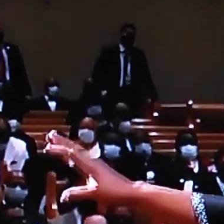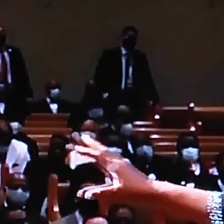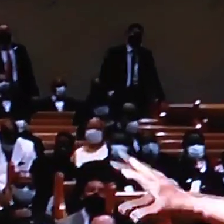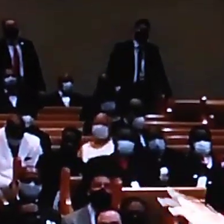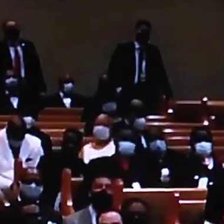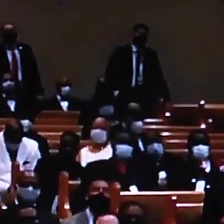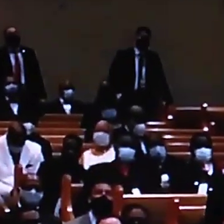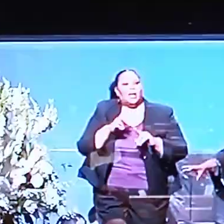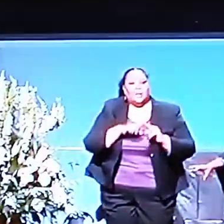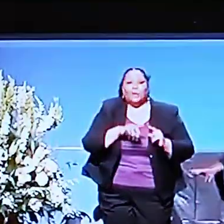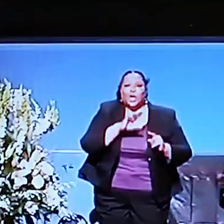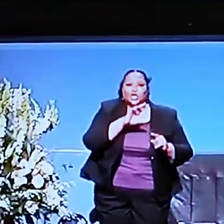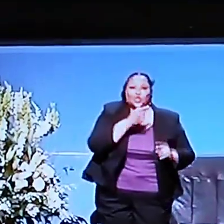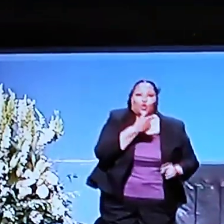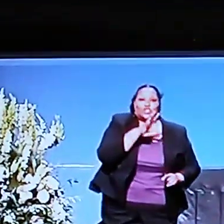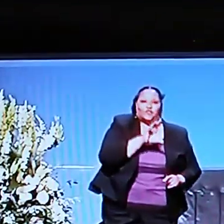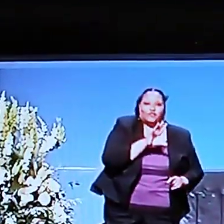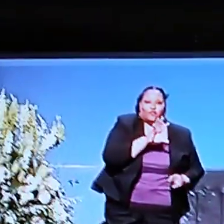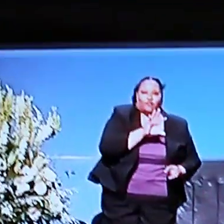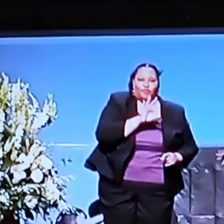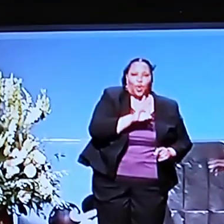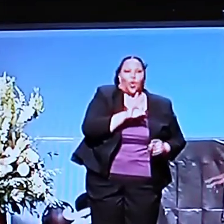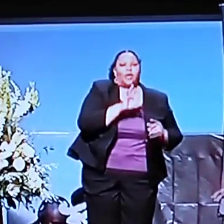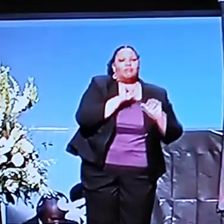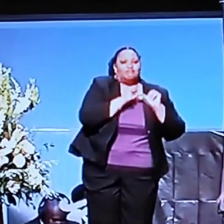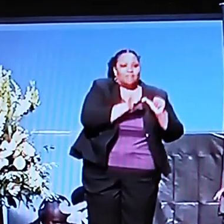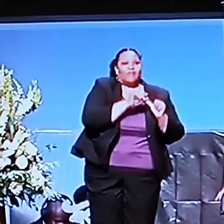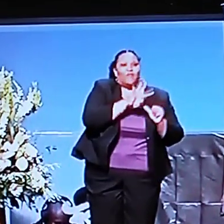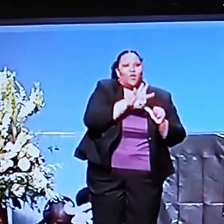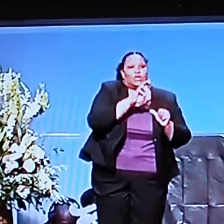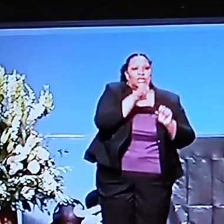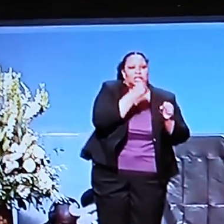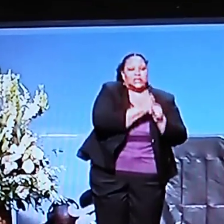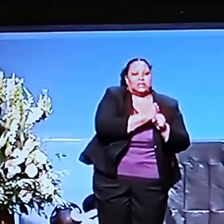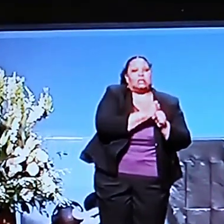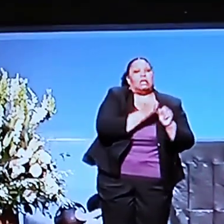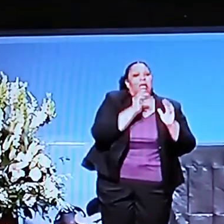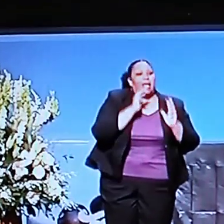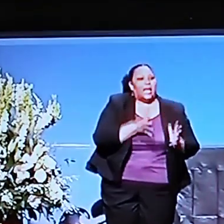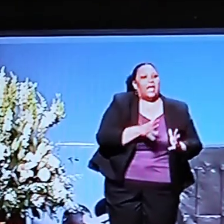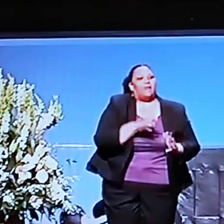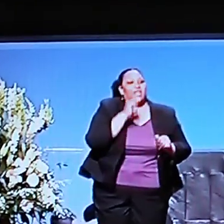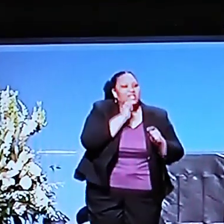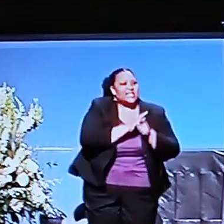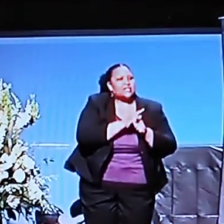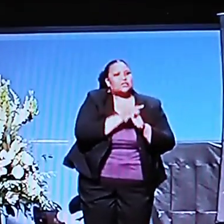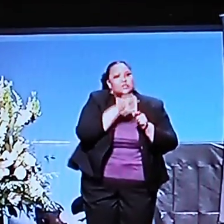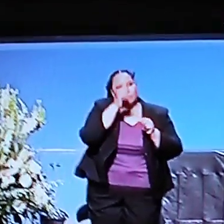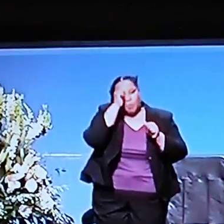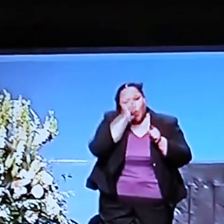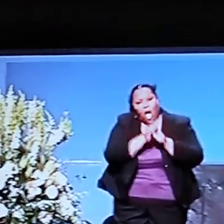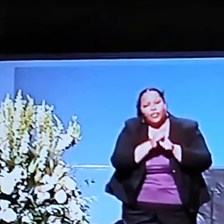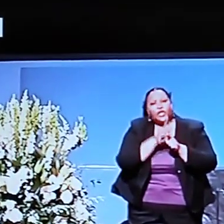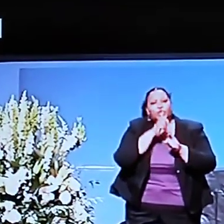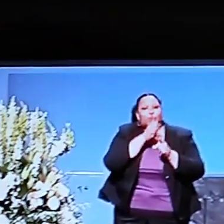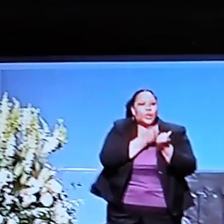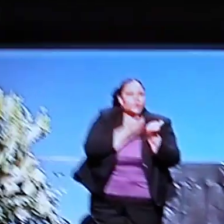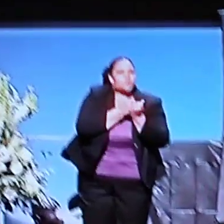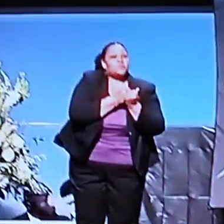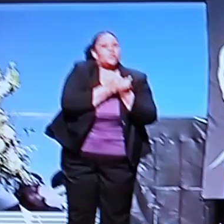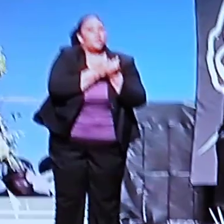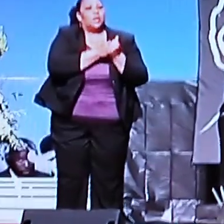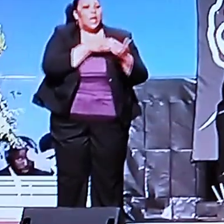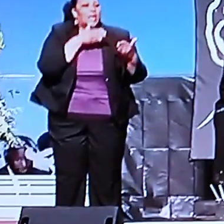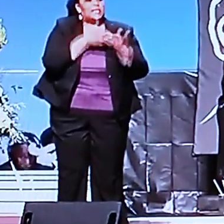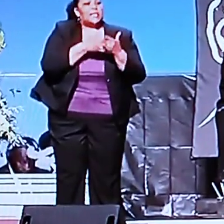George Floyd took it 46 years. He walked this journey. He left behind sisters and brothers who could stand up against